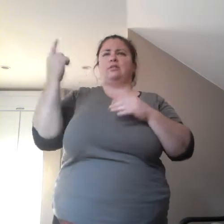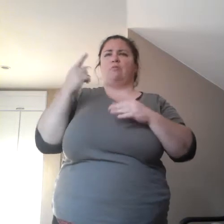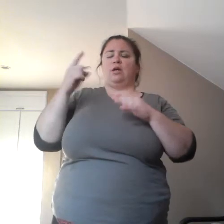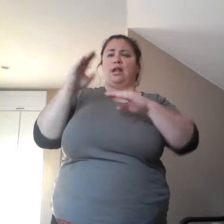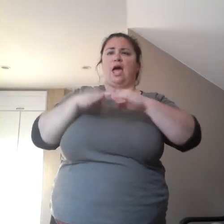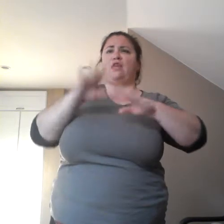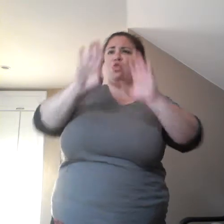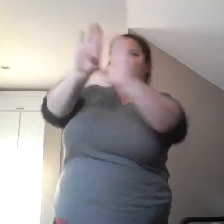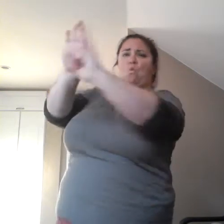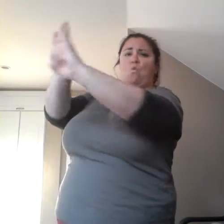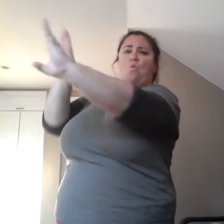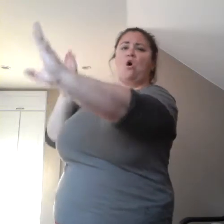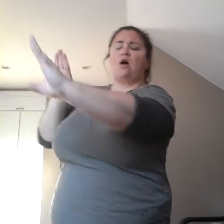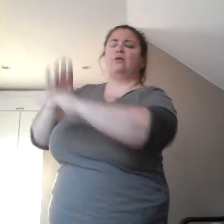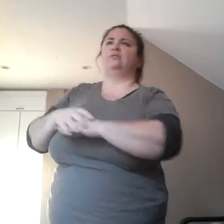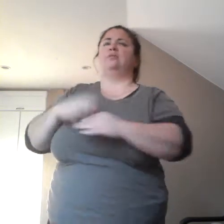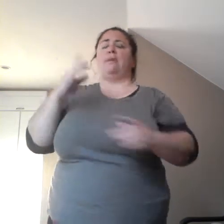maybe they're talking, maybe he's on the phone with someone.